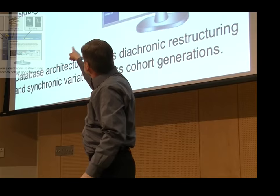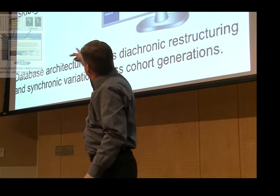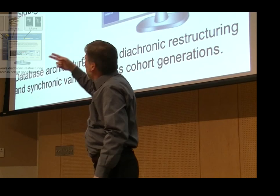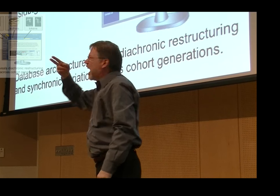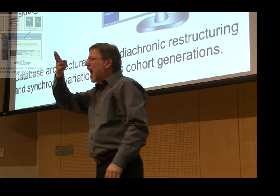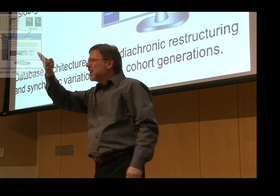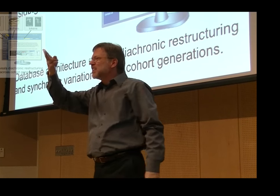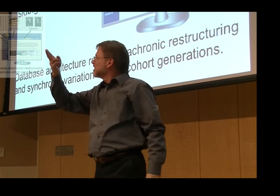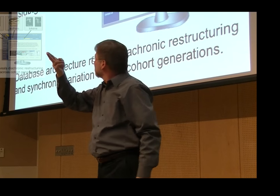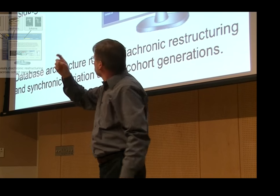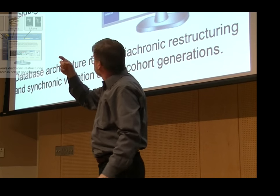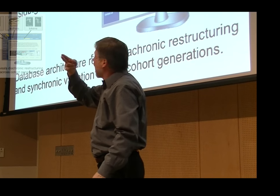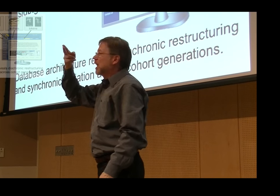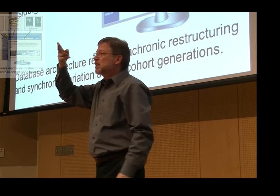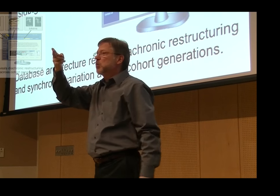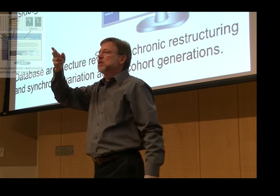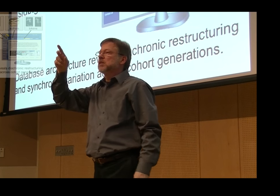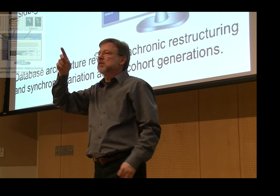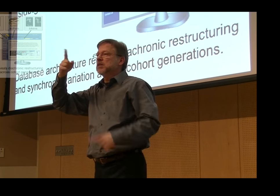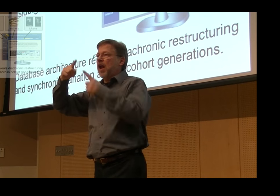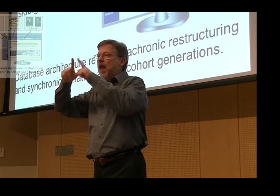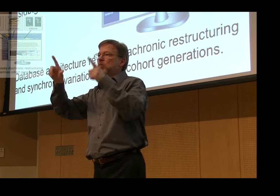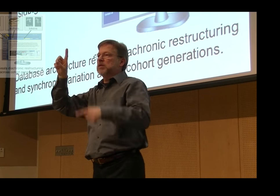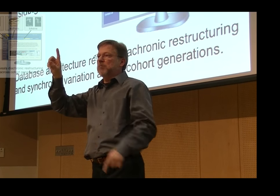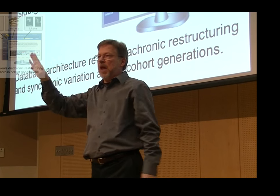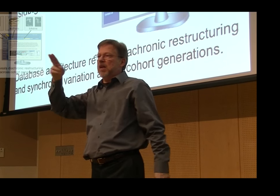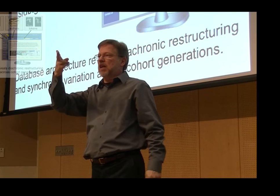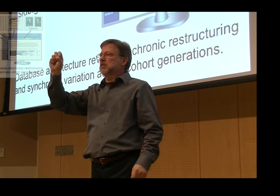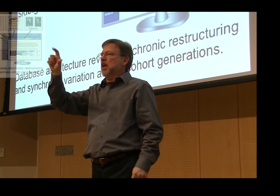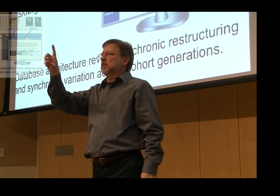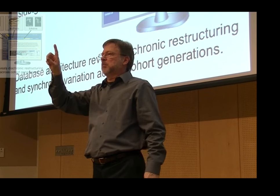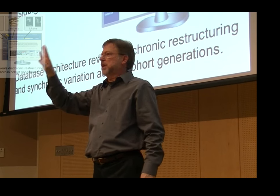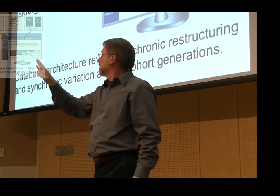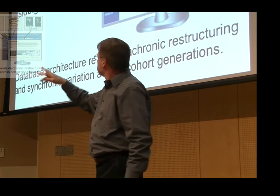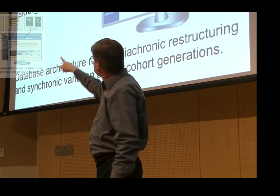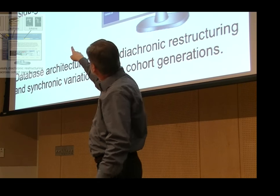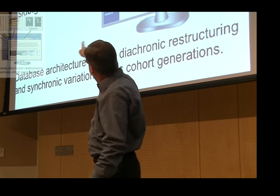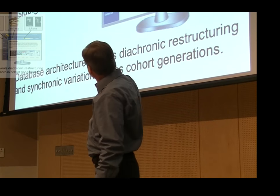languages. Now, you can't see it's off screen, but the database is contained at